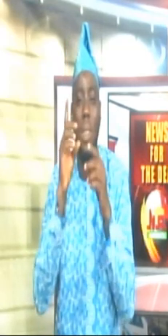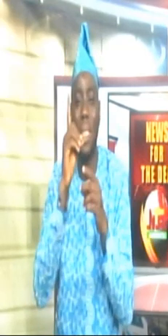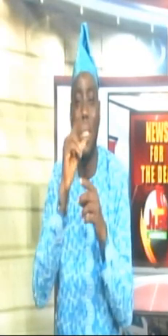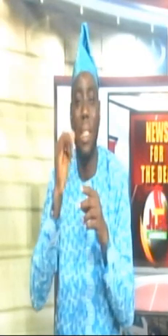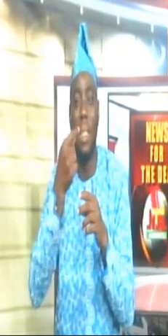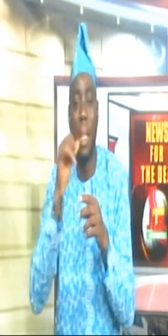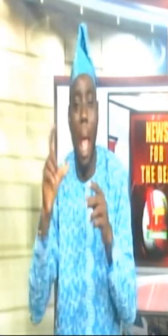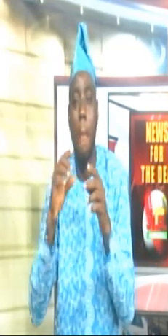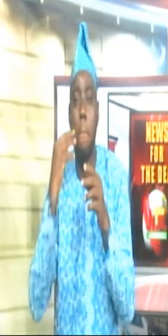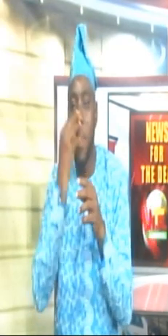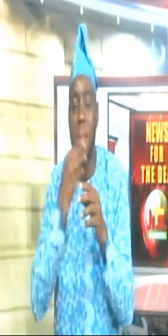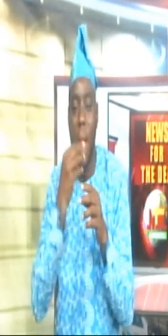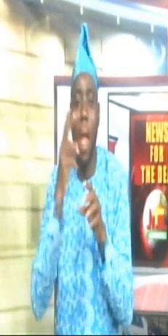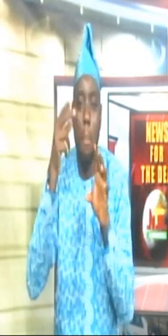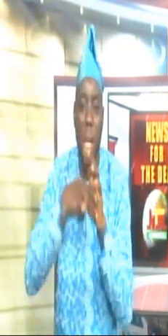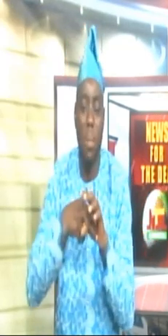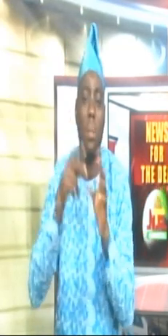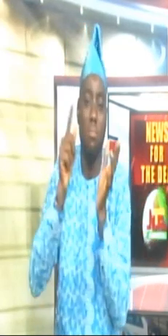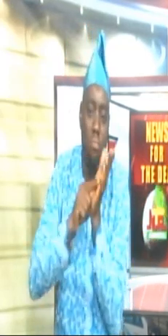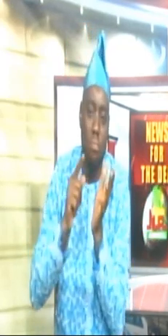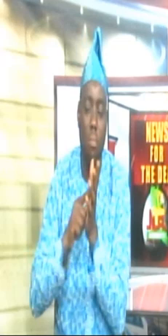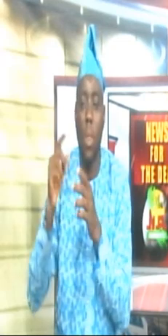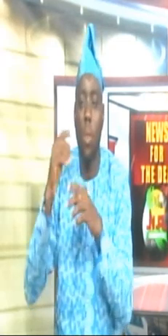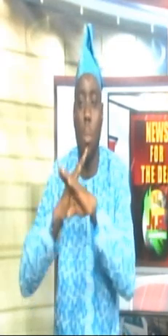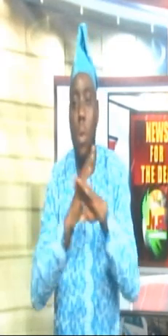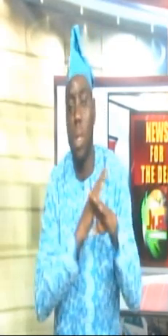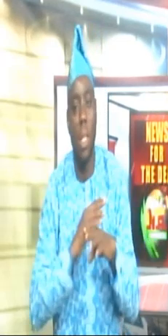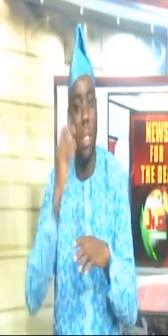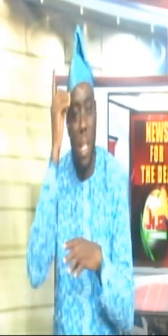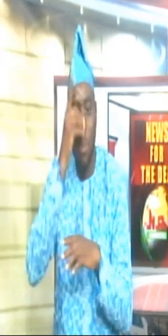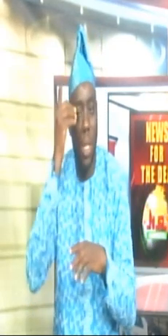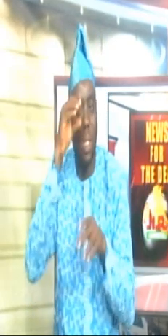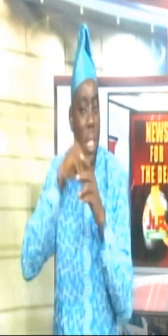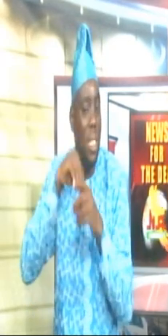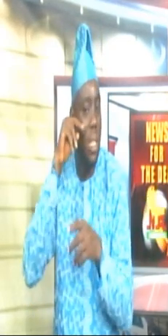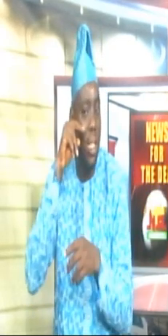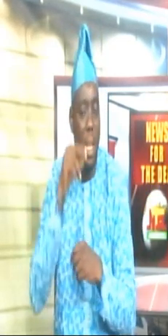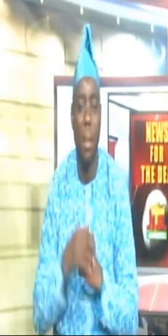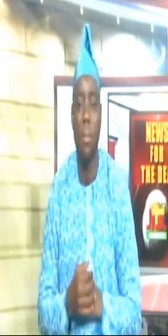pursue facts-based journalism to help protect democracy in Nigeria.